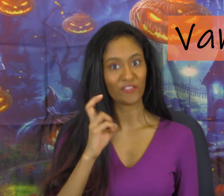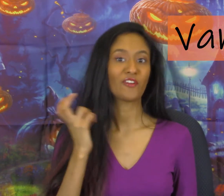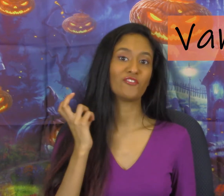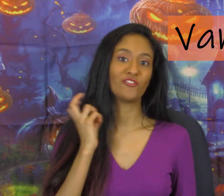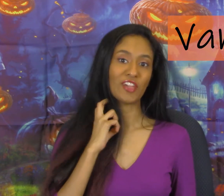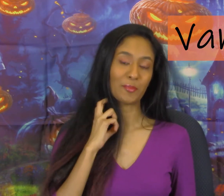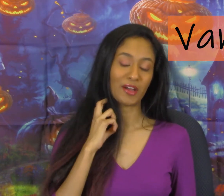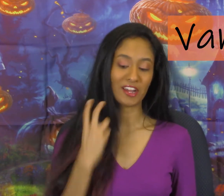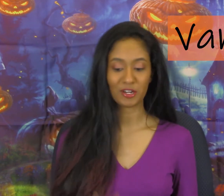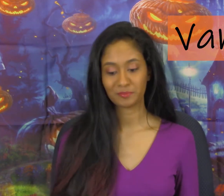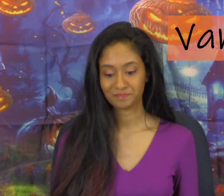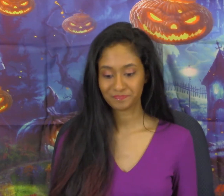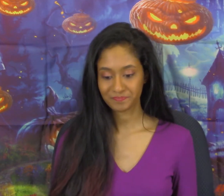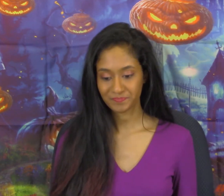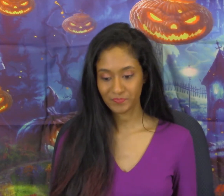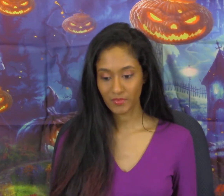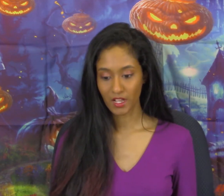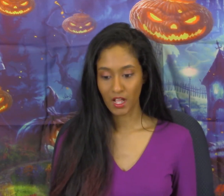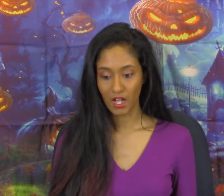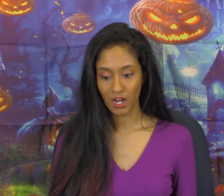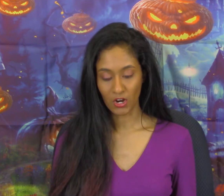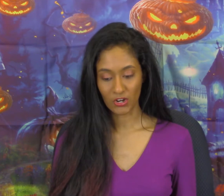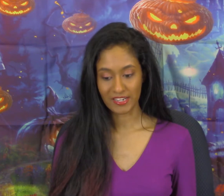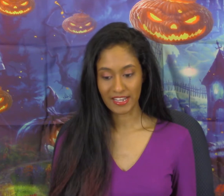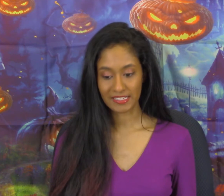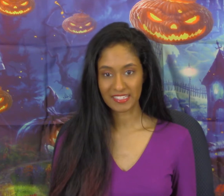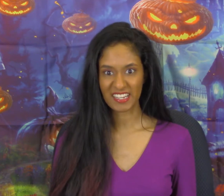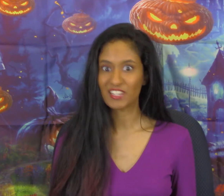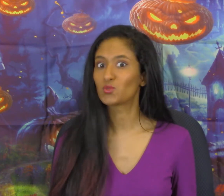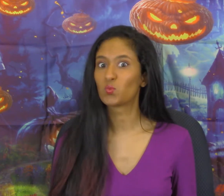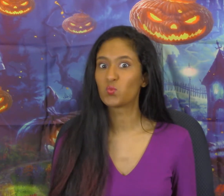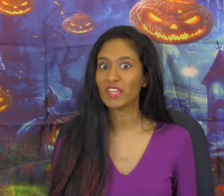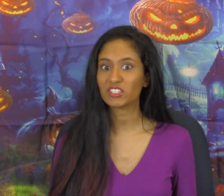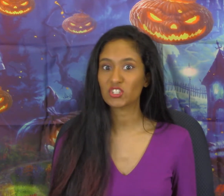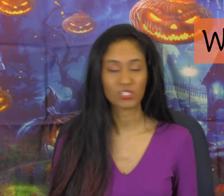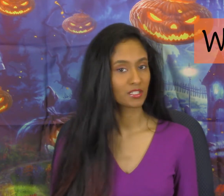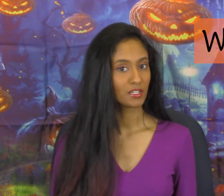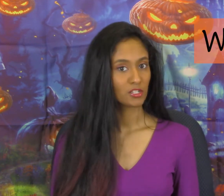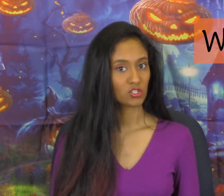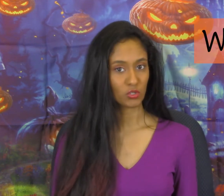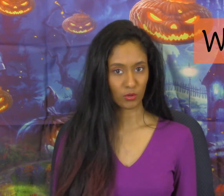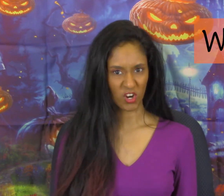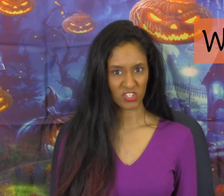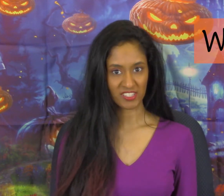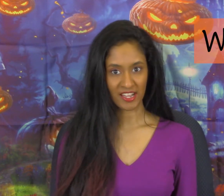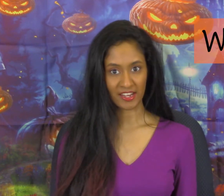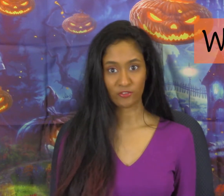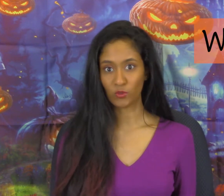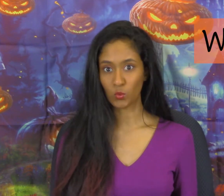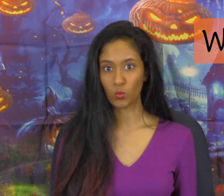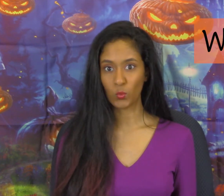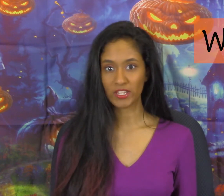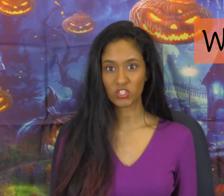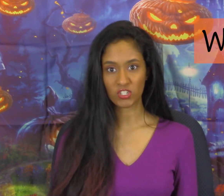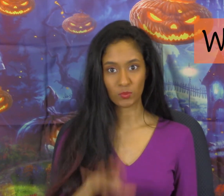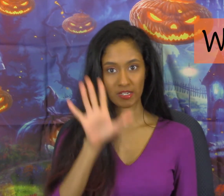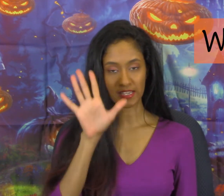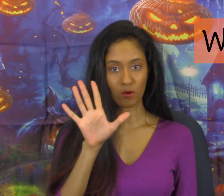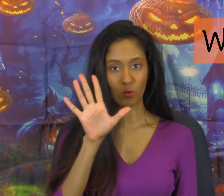vampire our next sign is which so our sign for which is we're going to take one